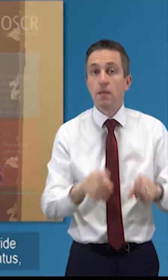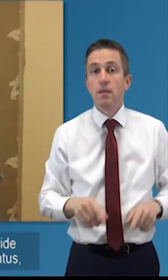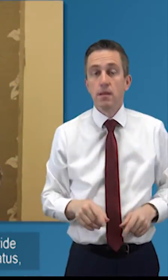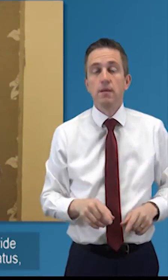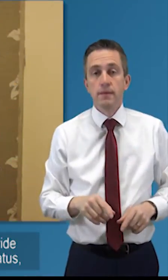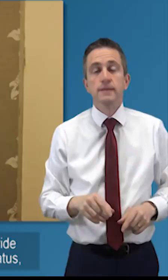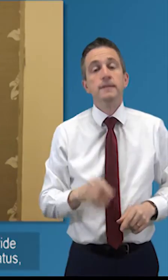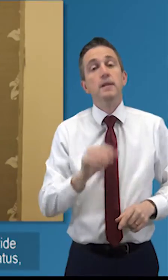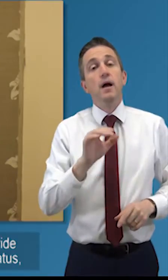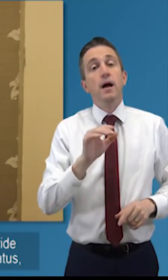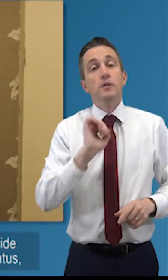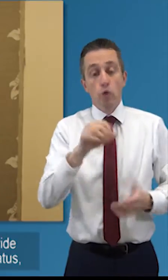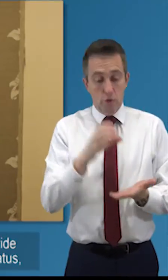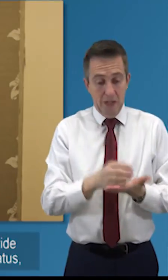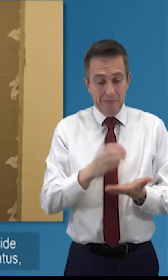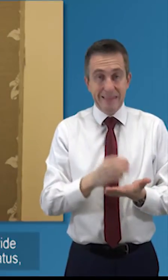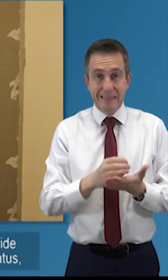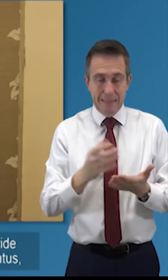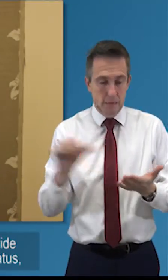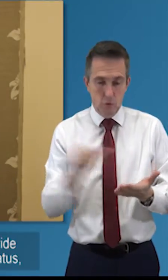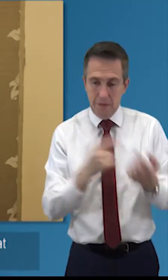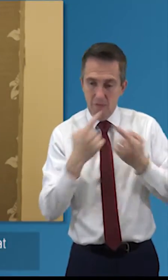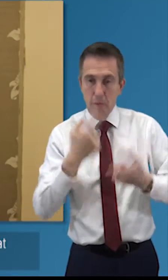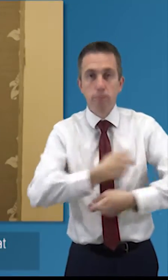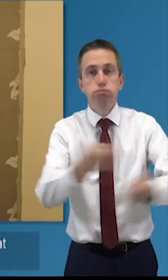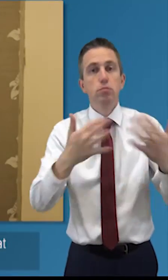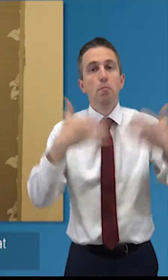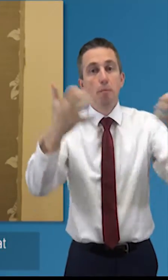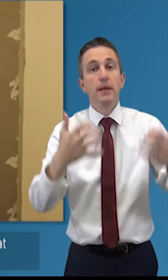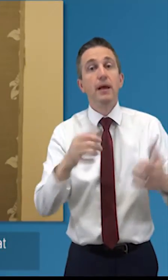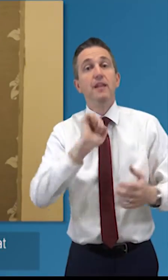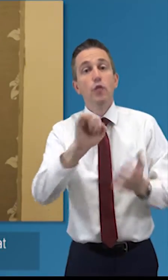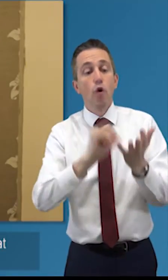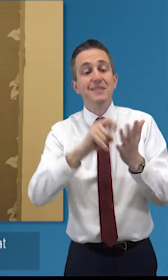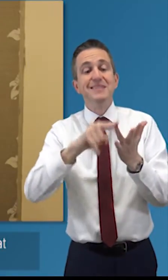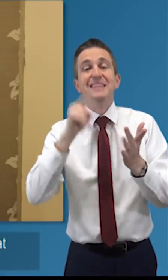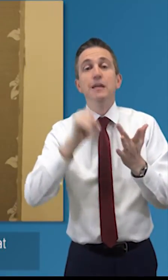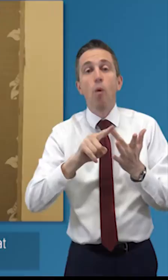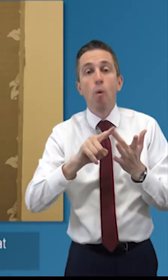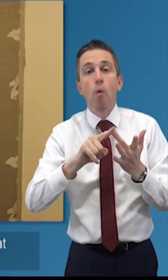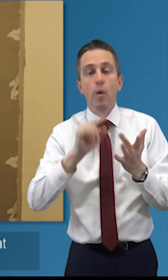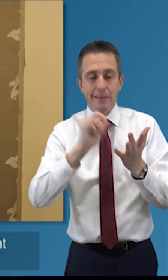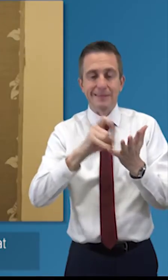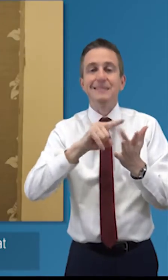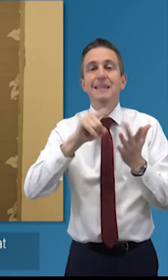information to the public about your charitable status if you're a skew you need to tell the public that you're a skew